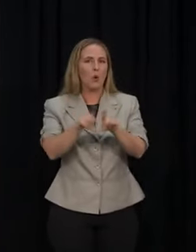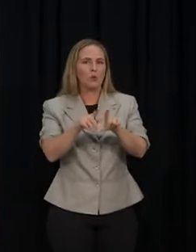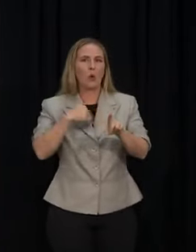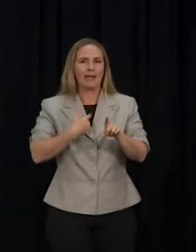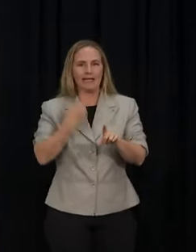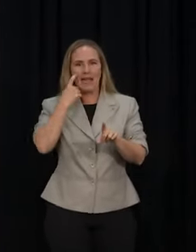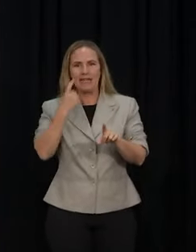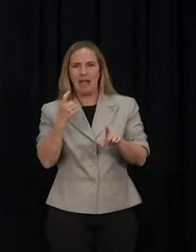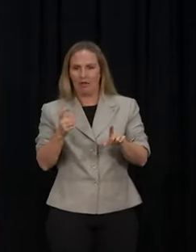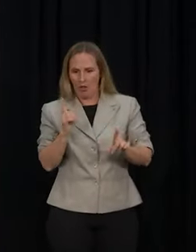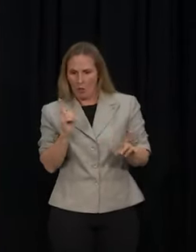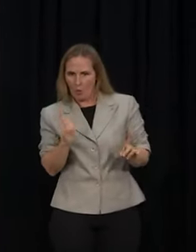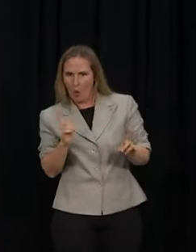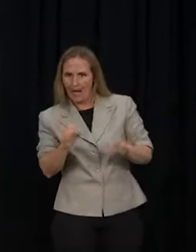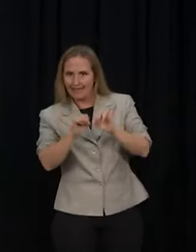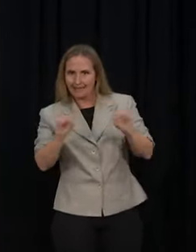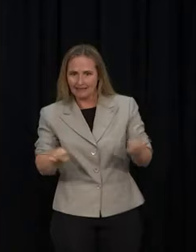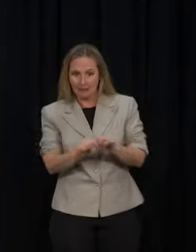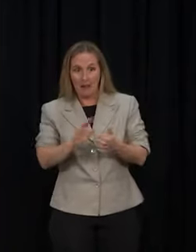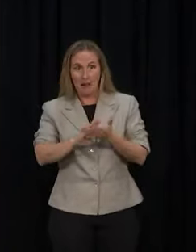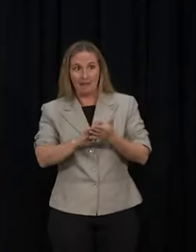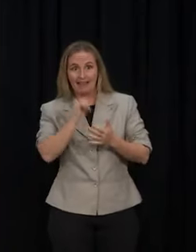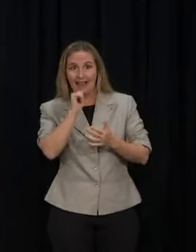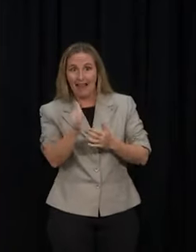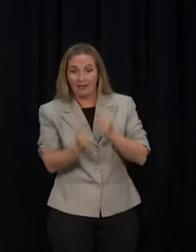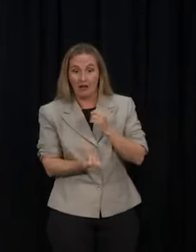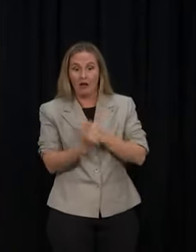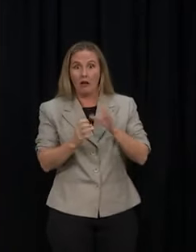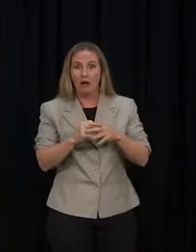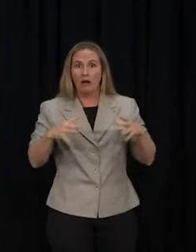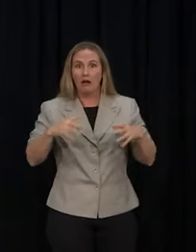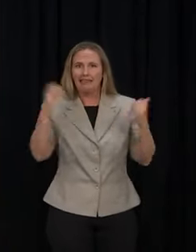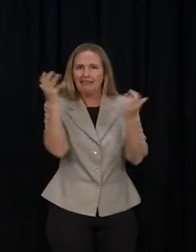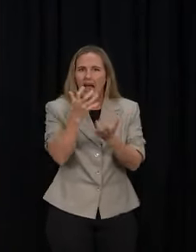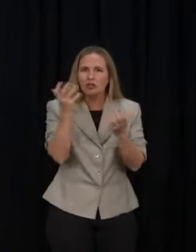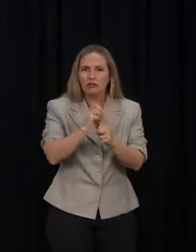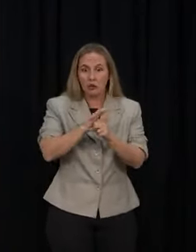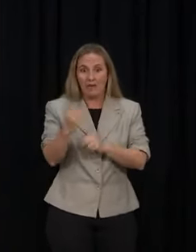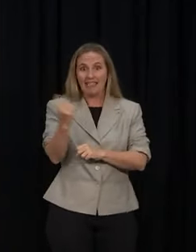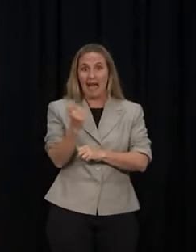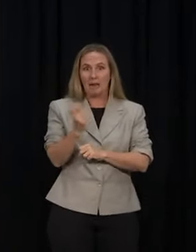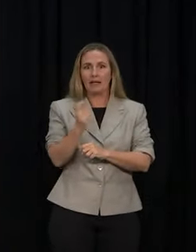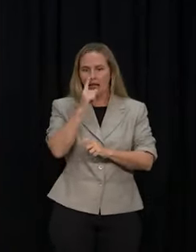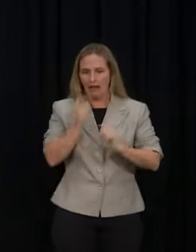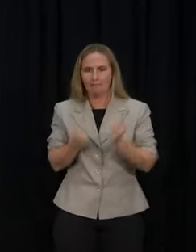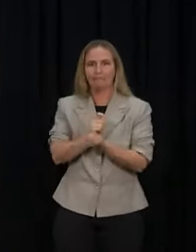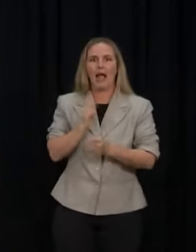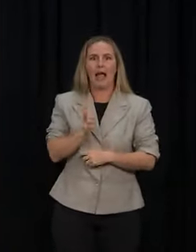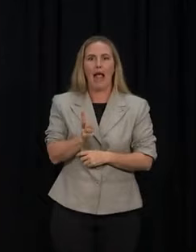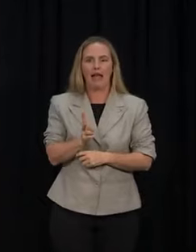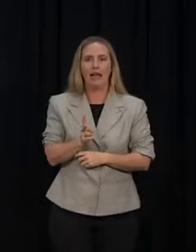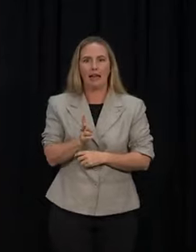that will allow us to identify quickly and pivot quickly, should we see a more dangerous variant that would be concerned for all of us arise.